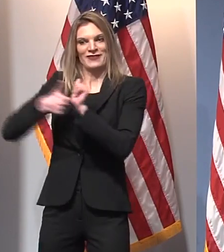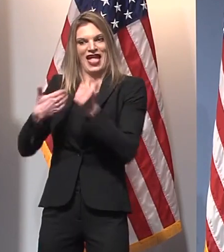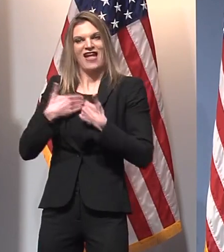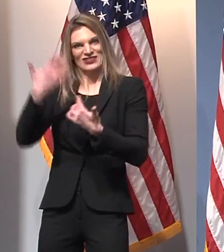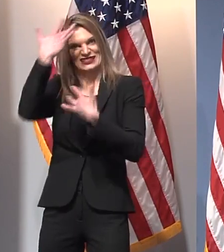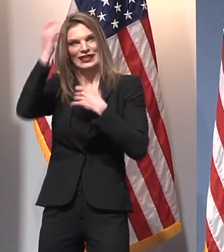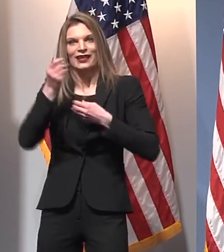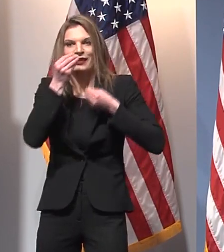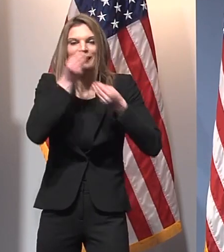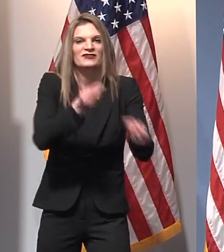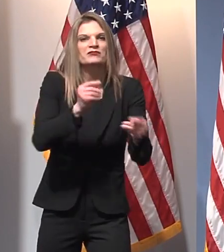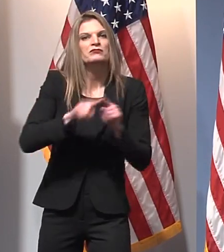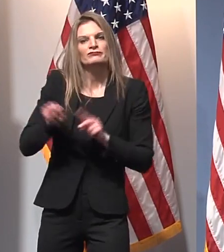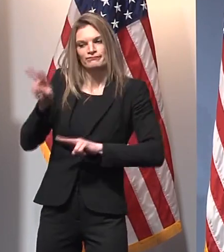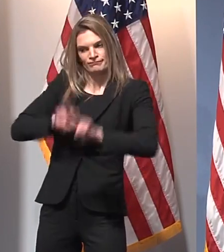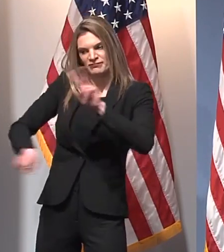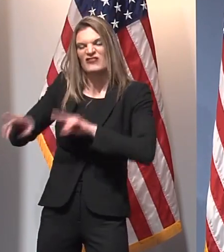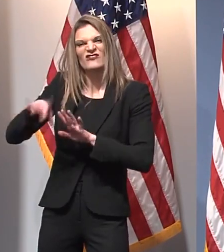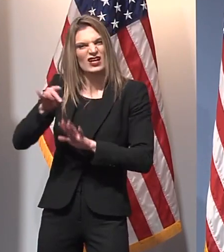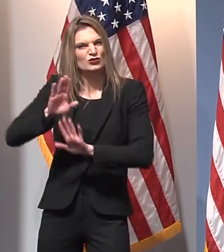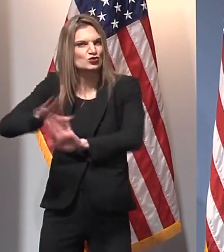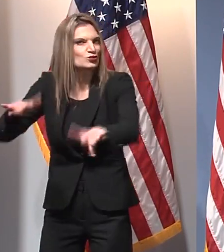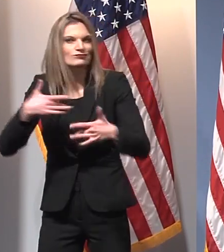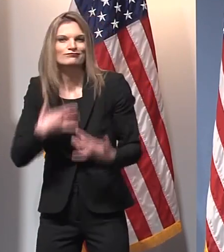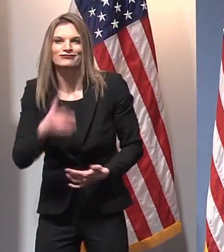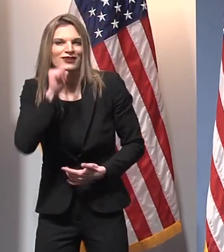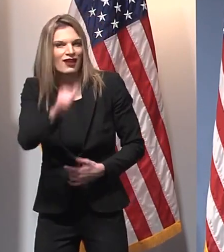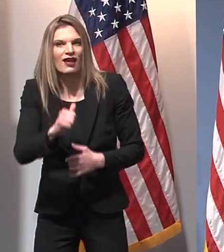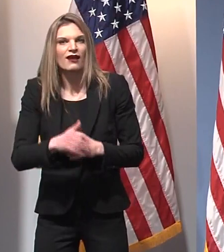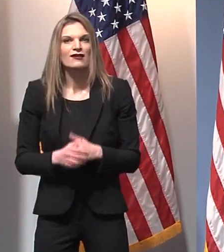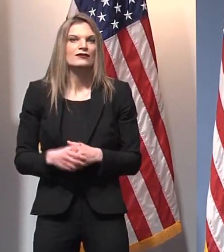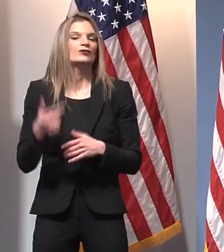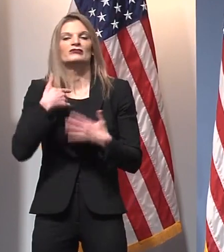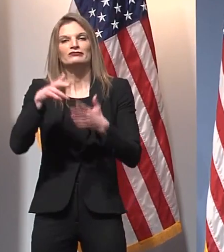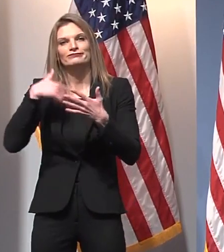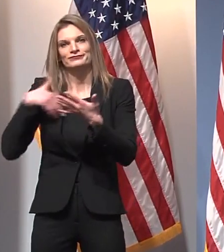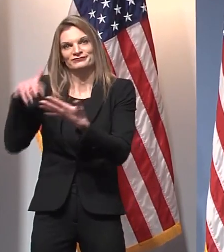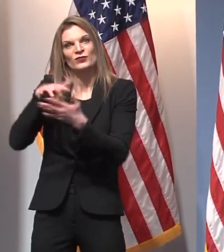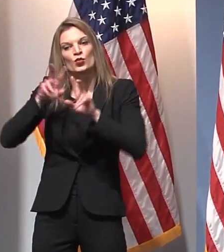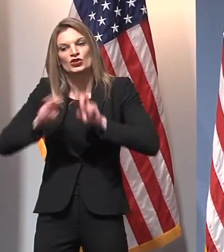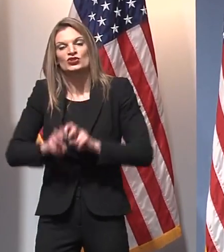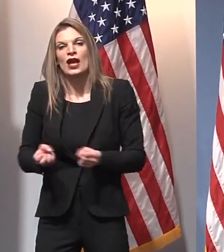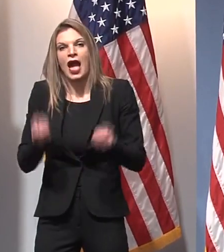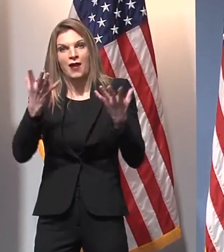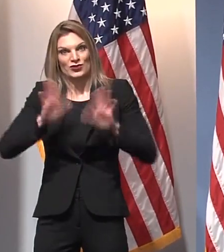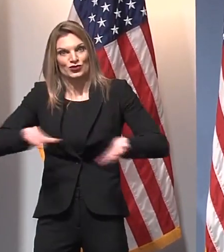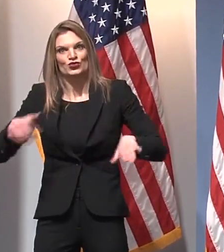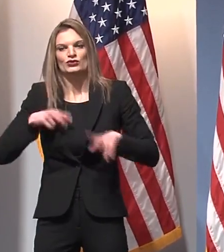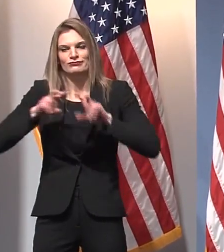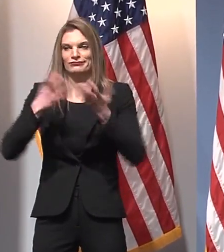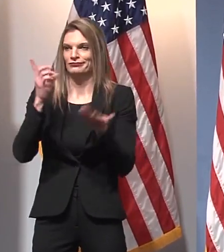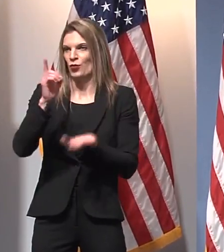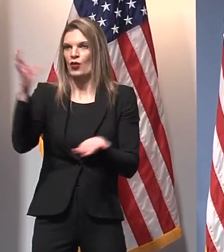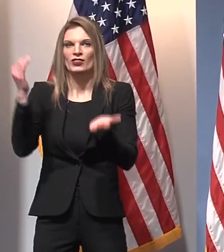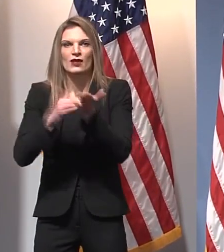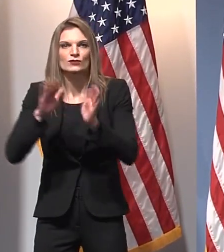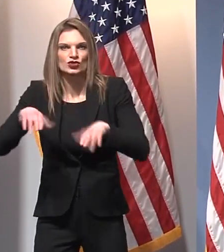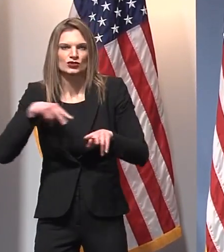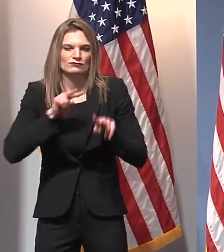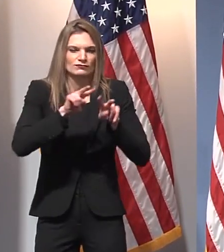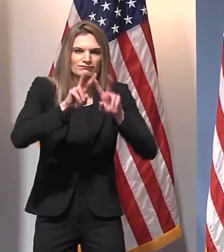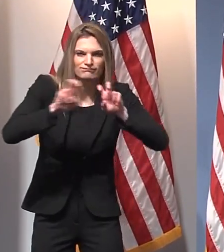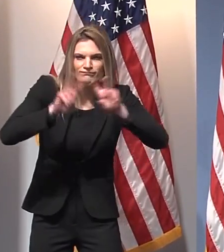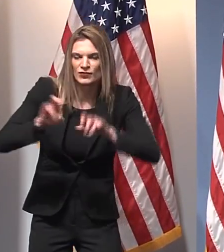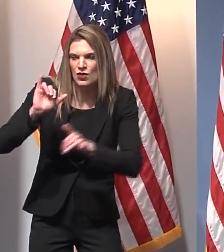numerous rather large studies involving often thousands or even hundreds of thousands of children, and it certainly was consistent with what we were observing in our